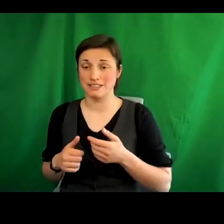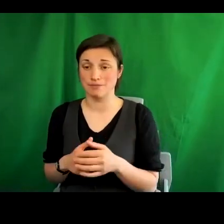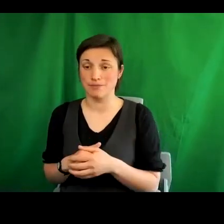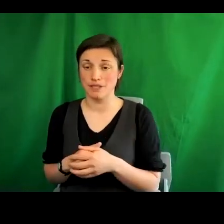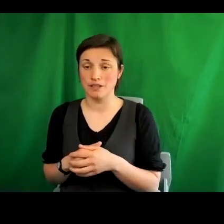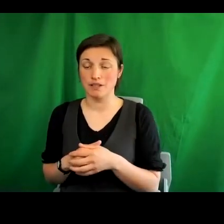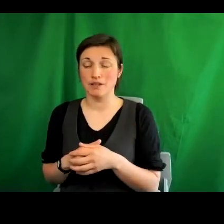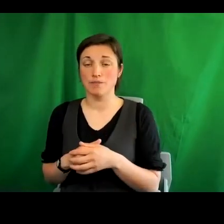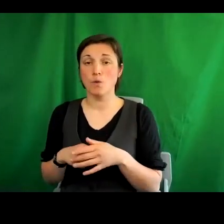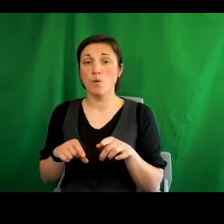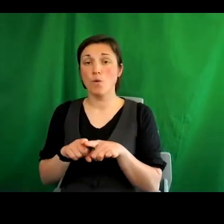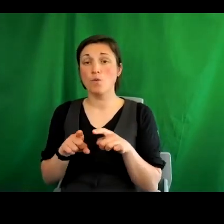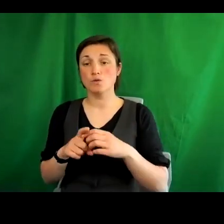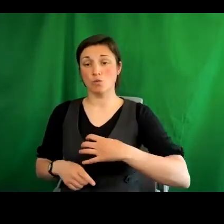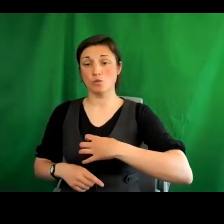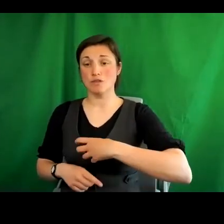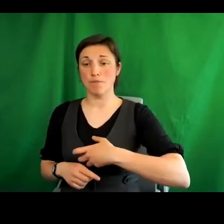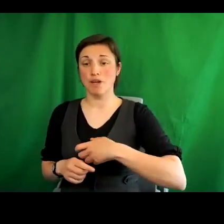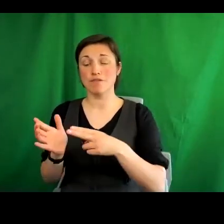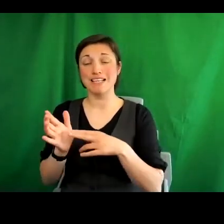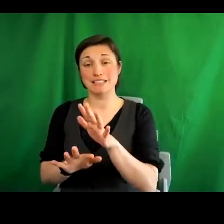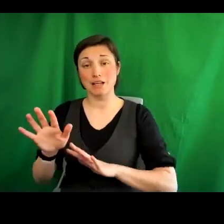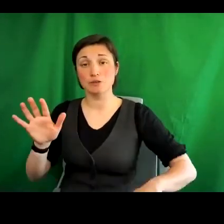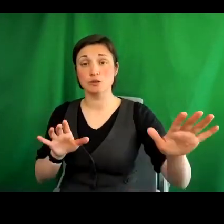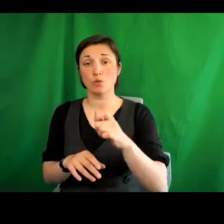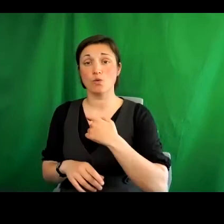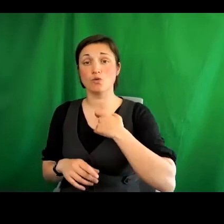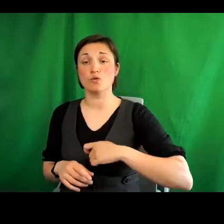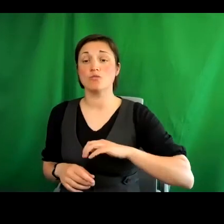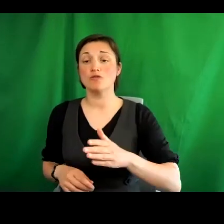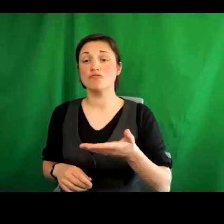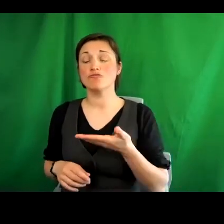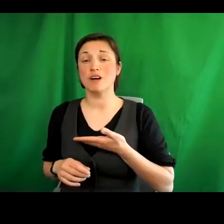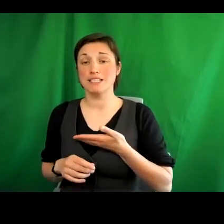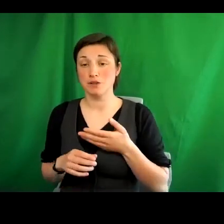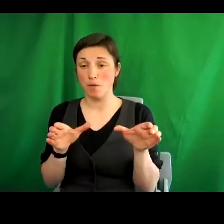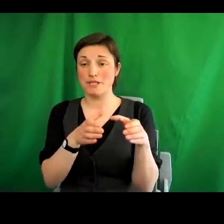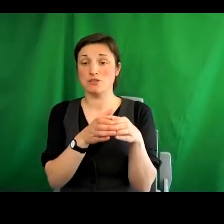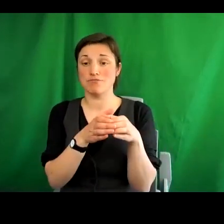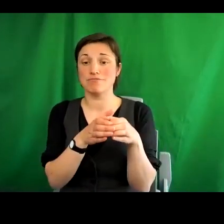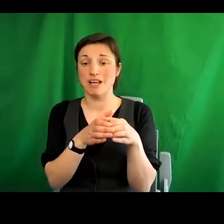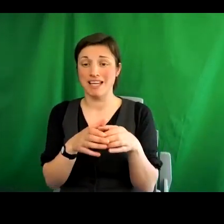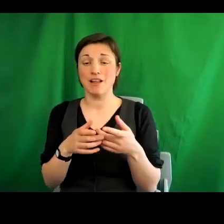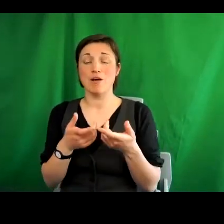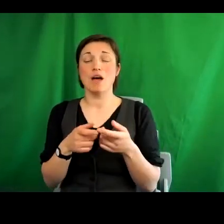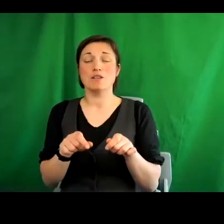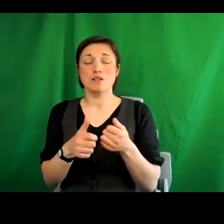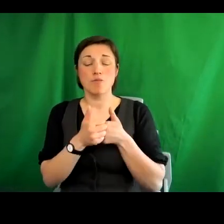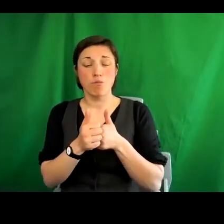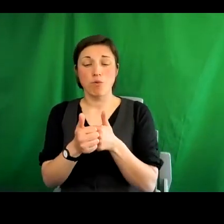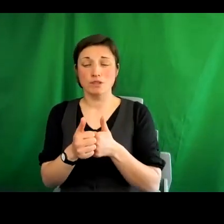having chaired the Scottish Human Rights Commission for two terms and played an important role supporting